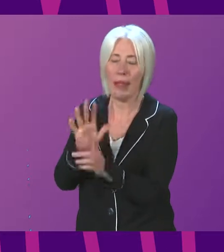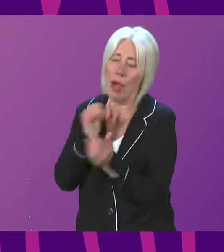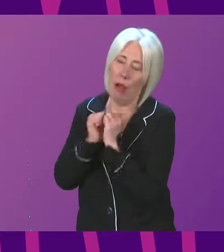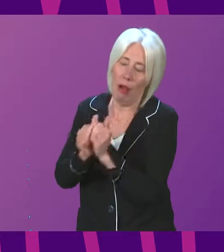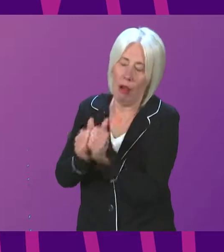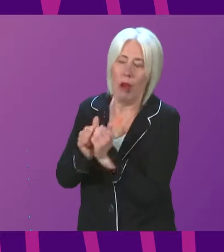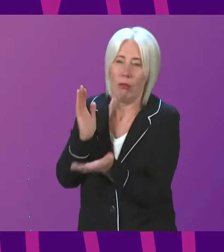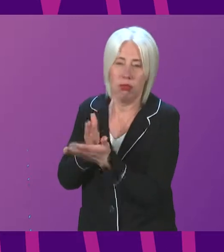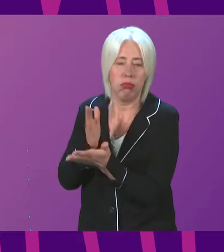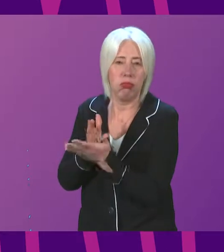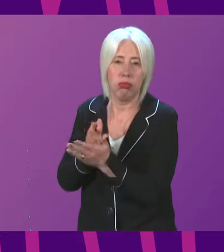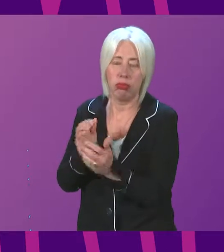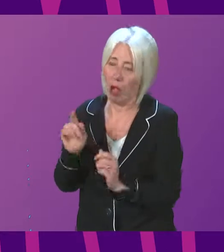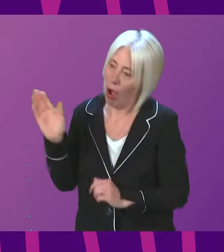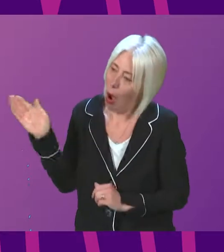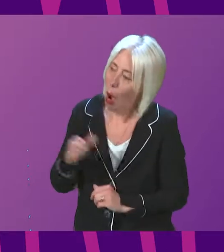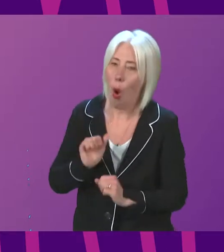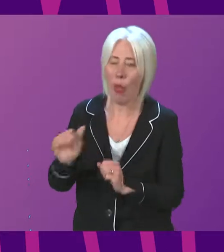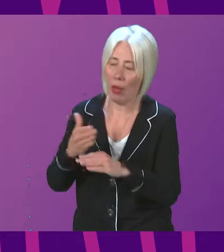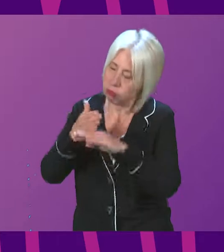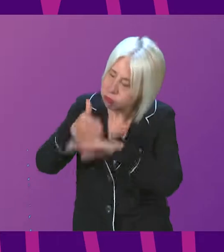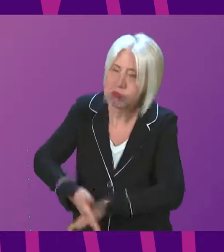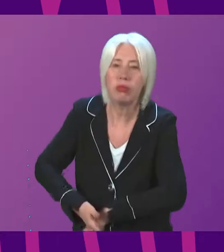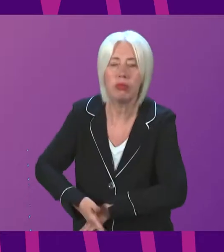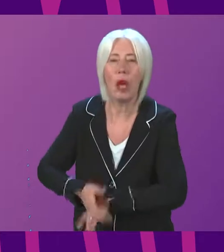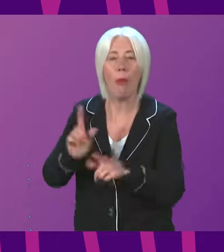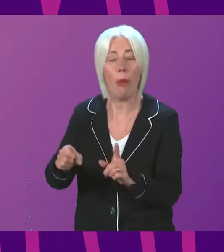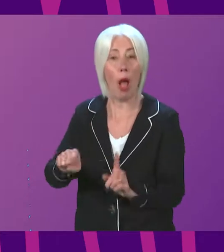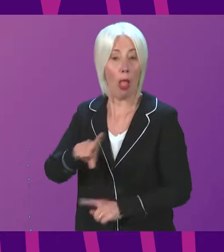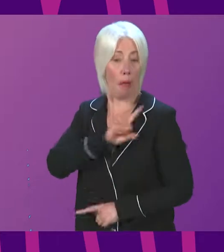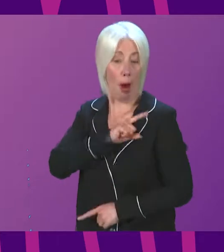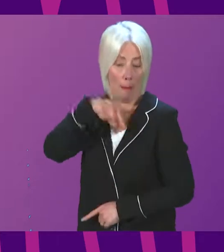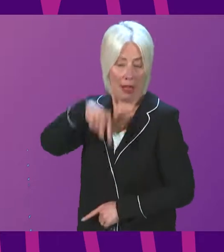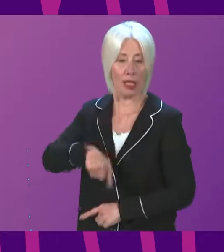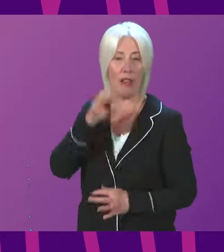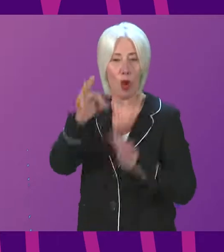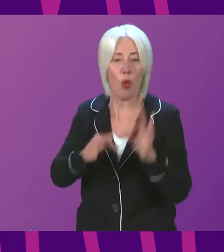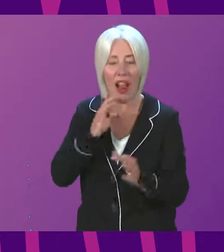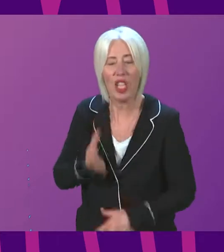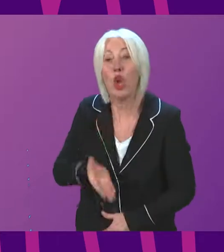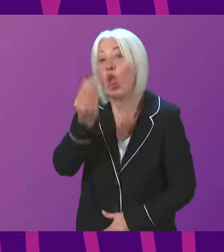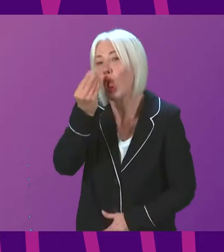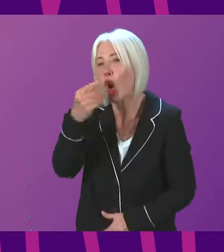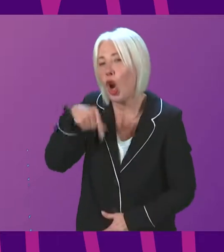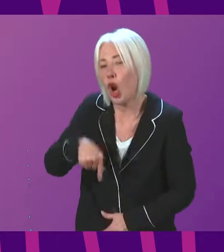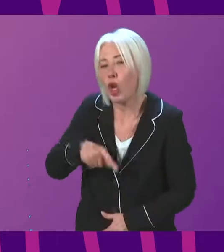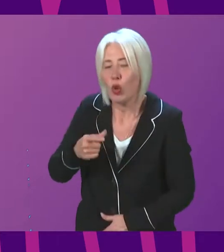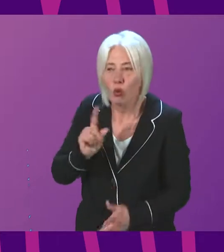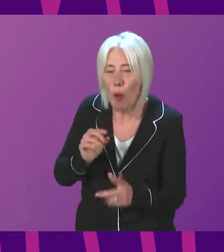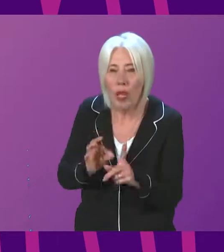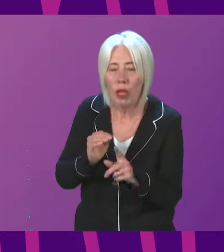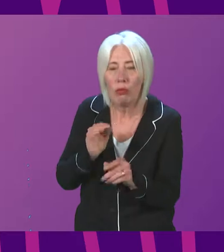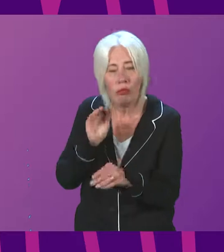appreciate and value everything that was done, the purpose of this inquiry is to learn lessons. And if that involves us having to